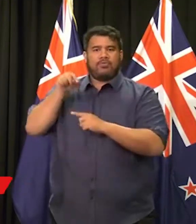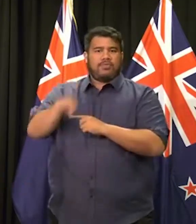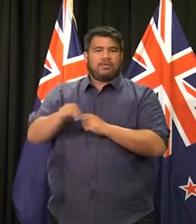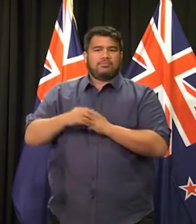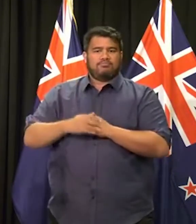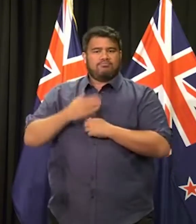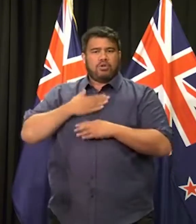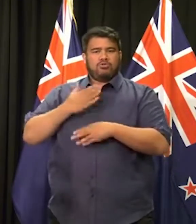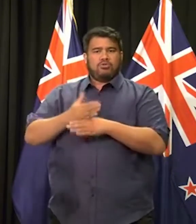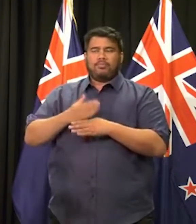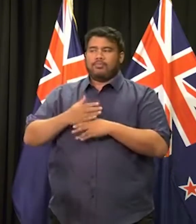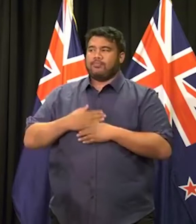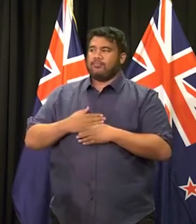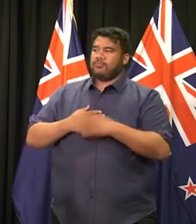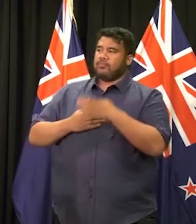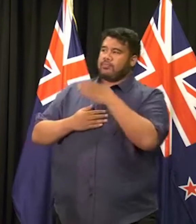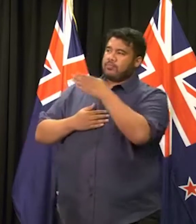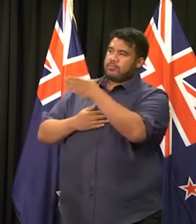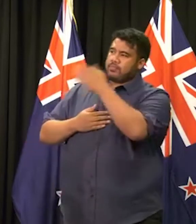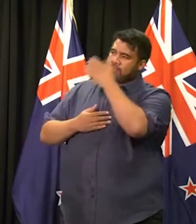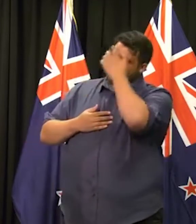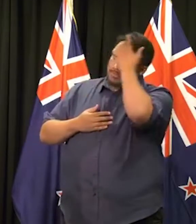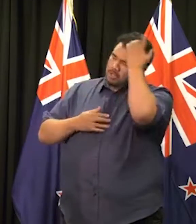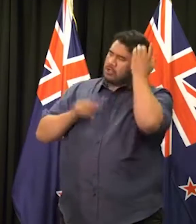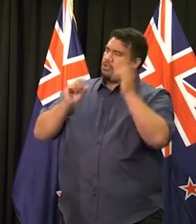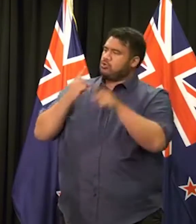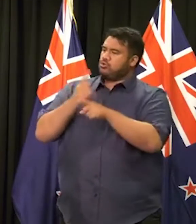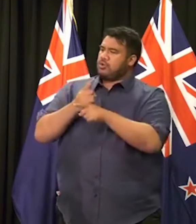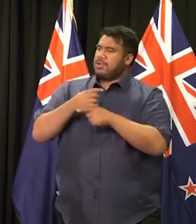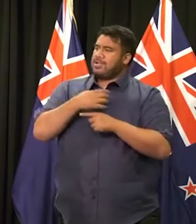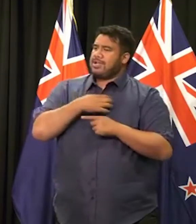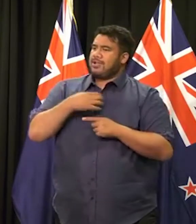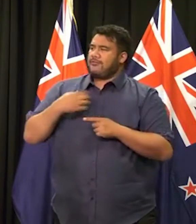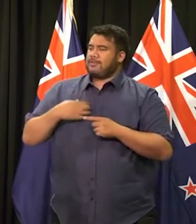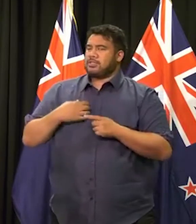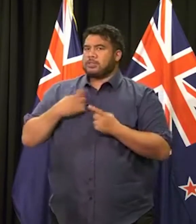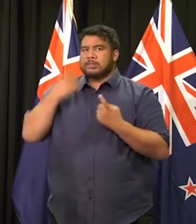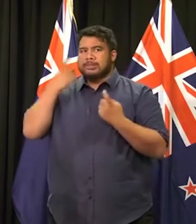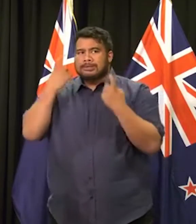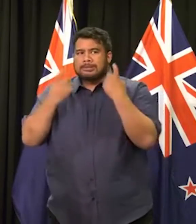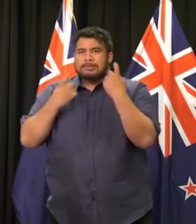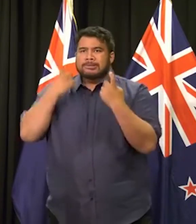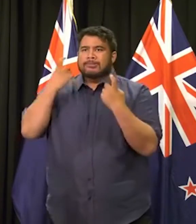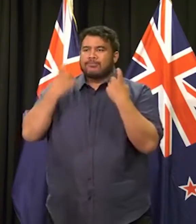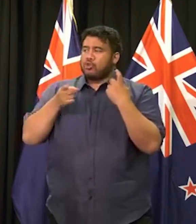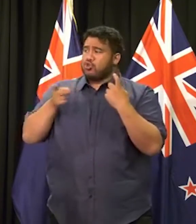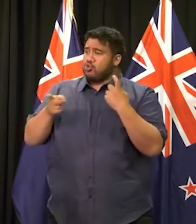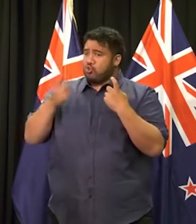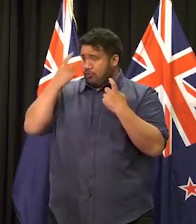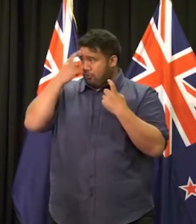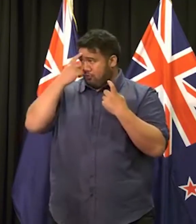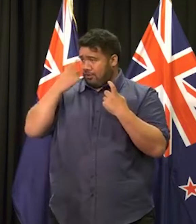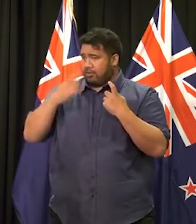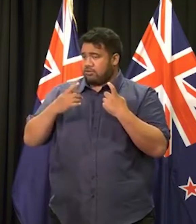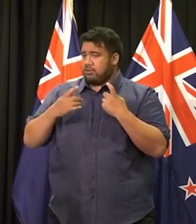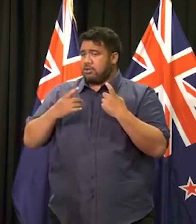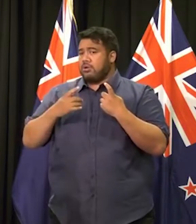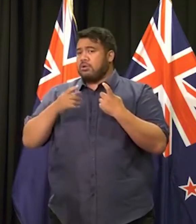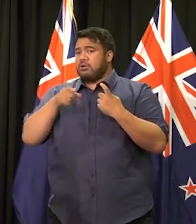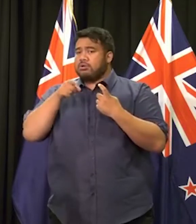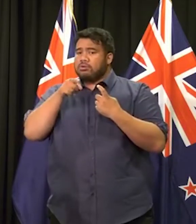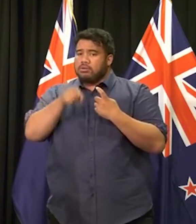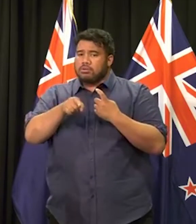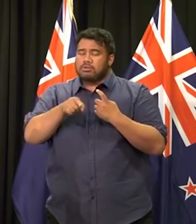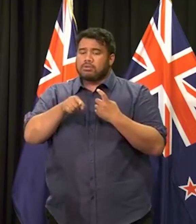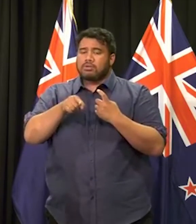of the government's sort of thinking about this, are you considering any sort of formal review or inquiry into both the events